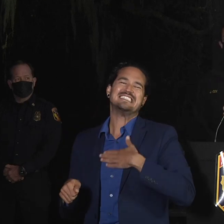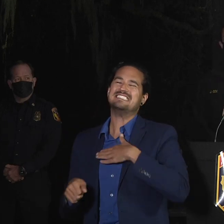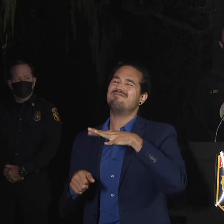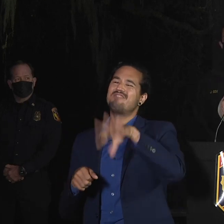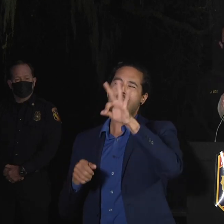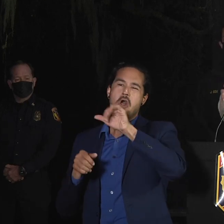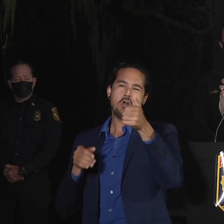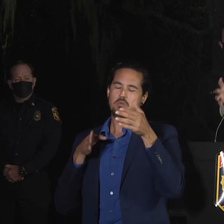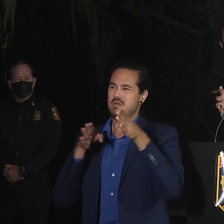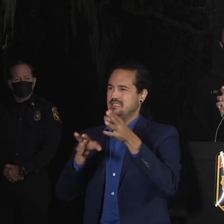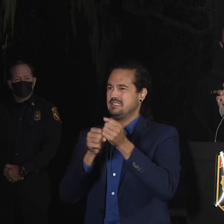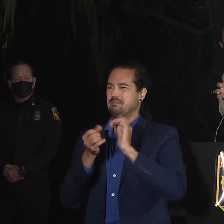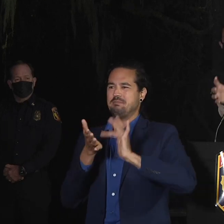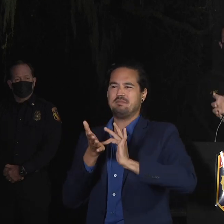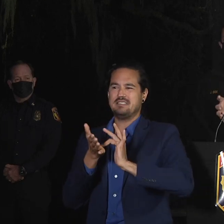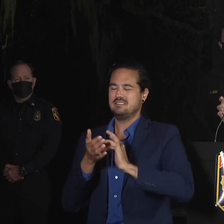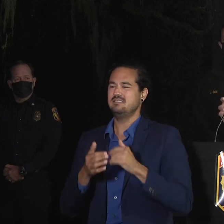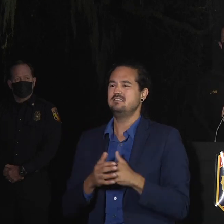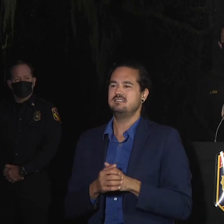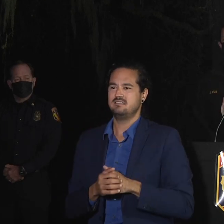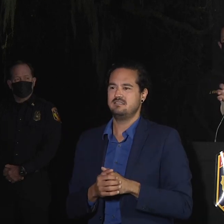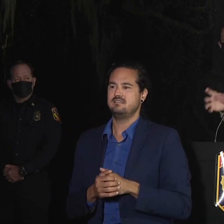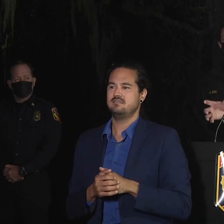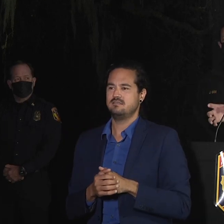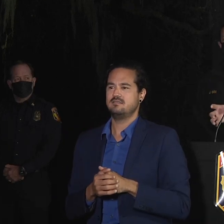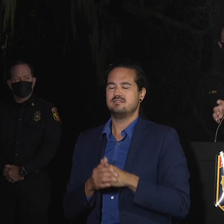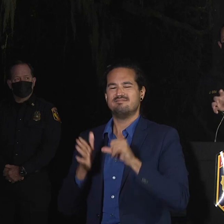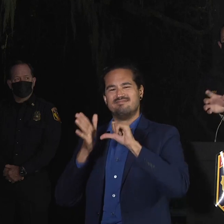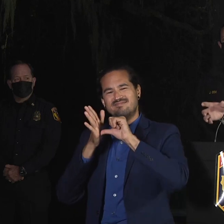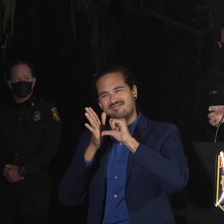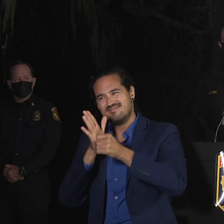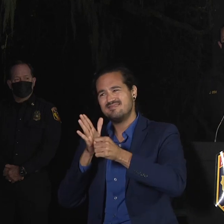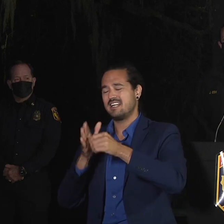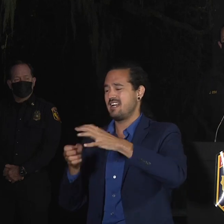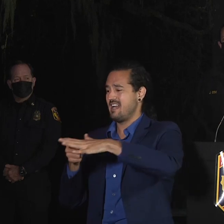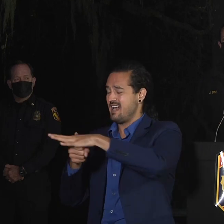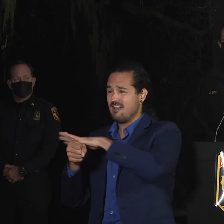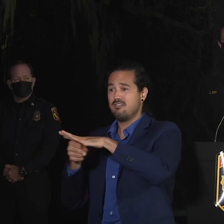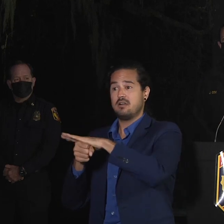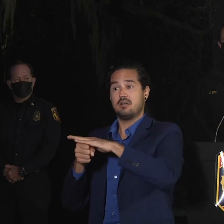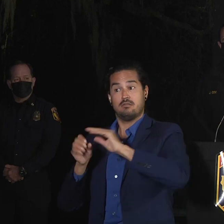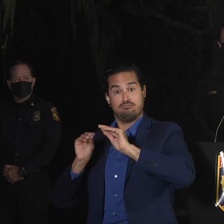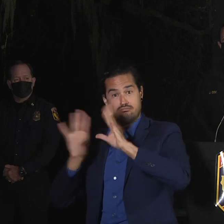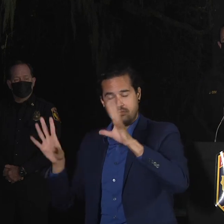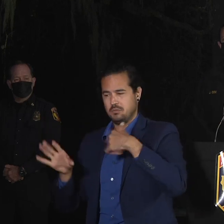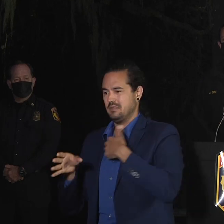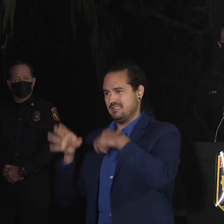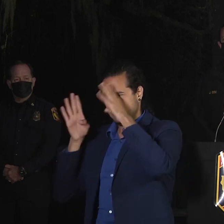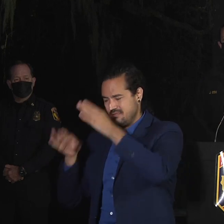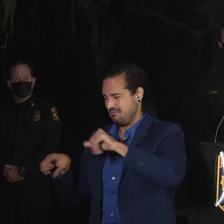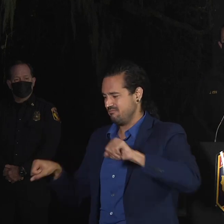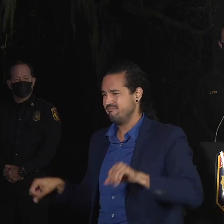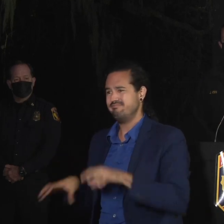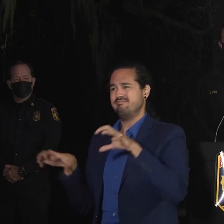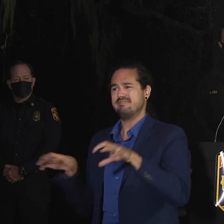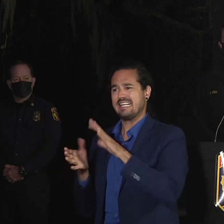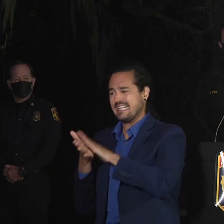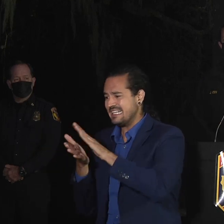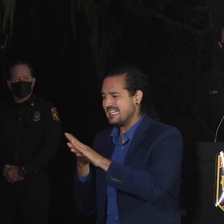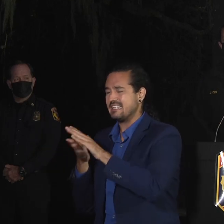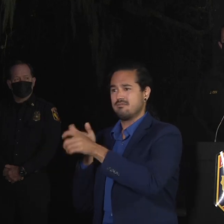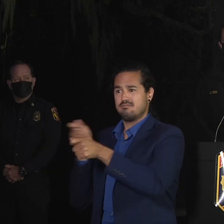trying to emphasize making sure that that area is clear for all those crews to be able to clean up the roads, put back the power,